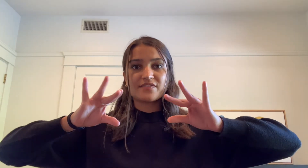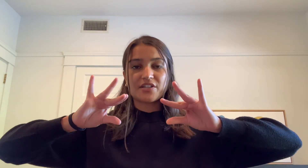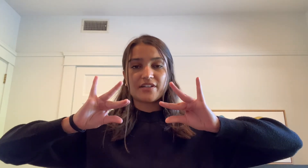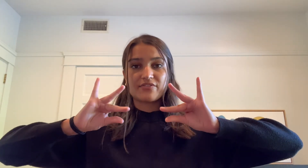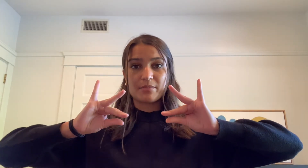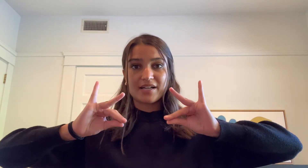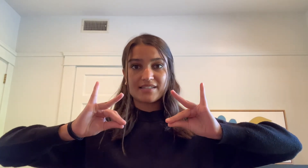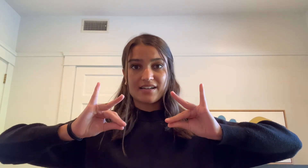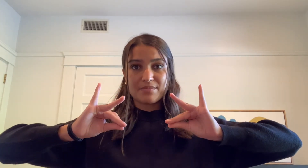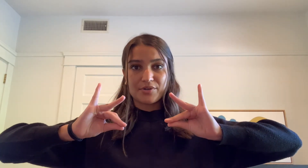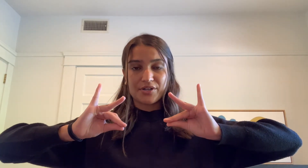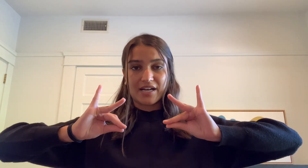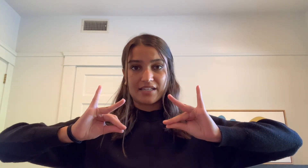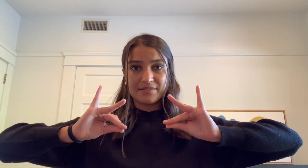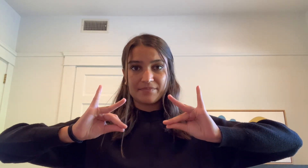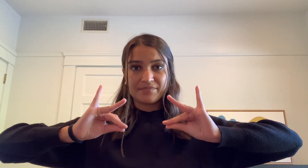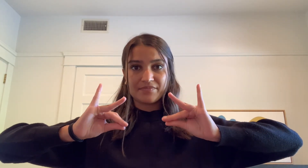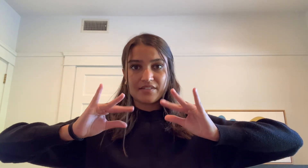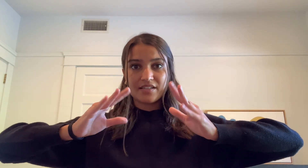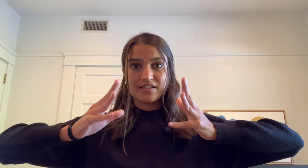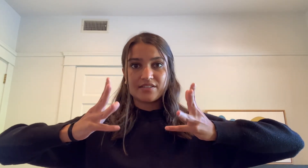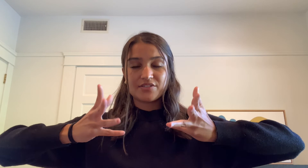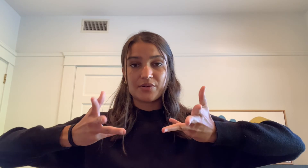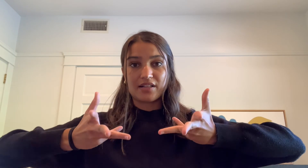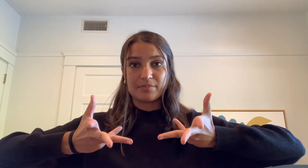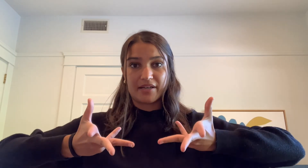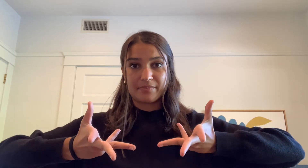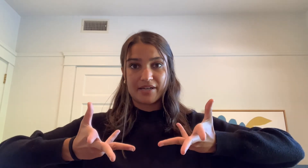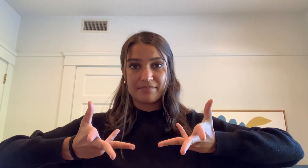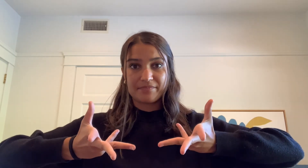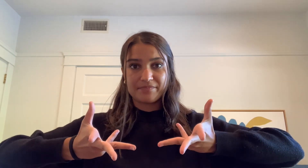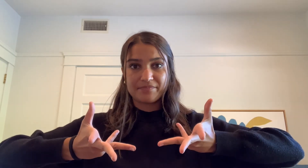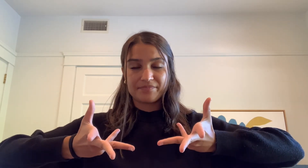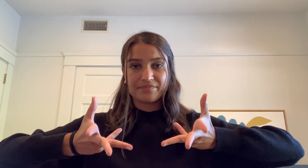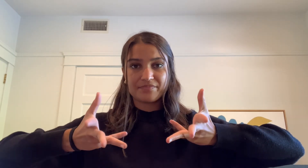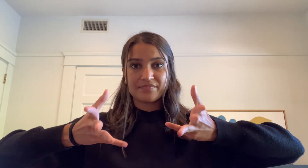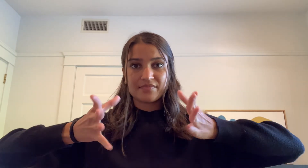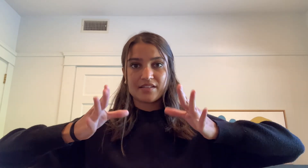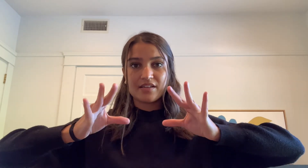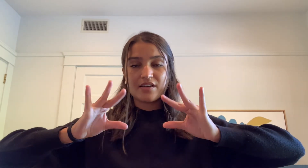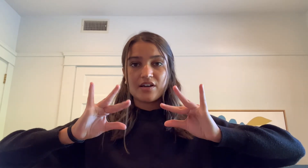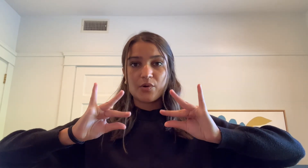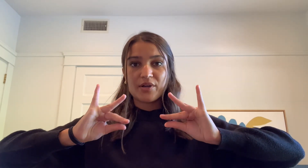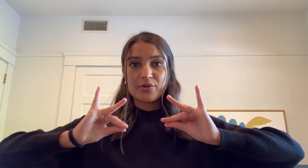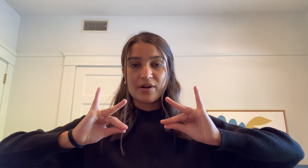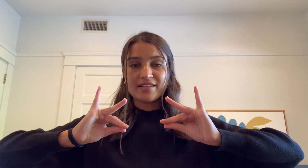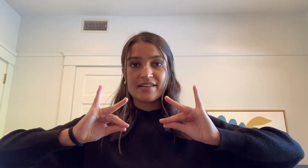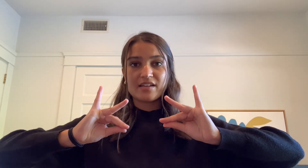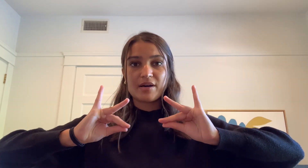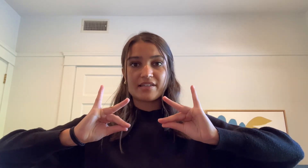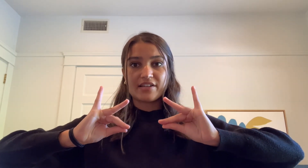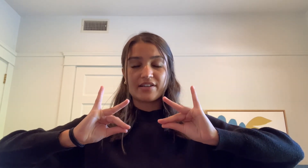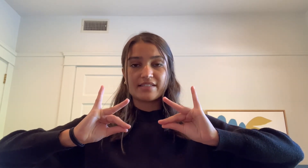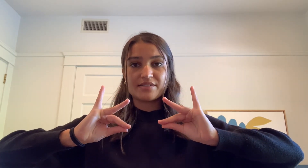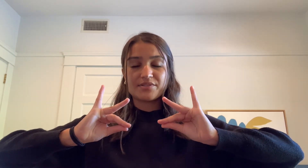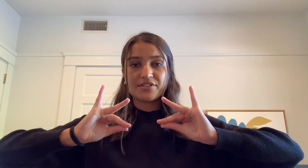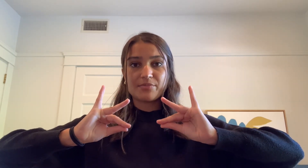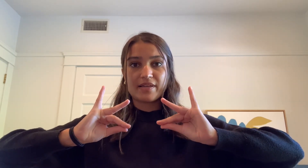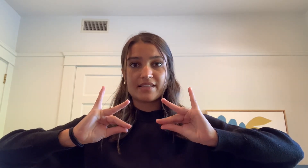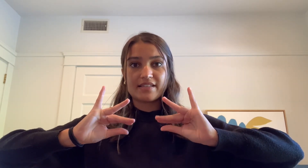going from Kataka Mukoha to Alapadma. What you want to think about here is using your pinkies